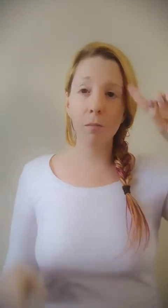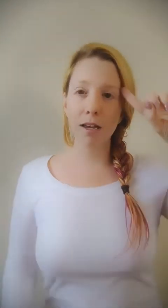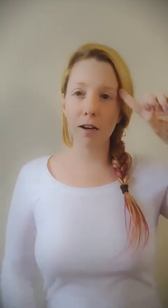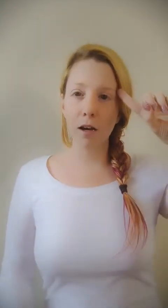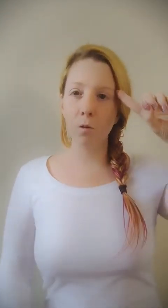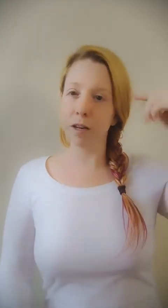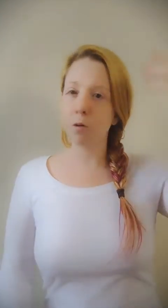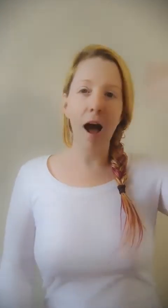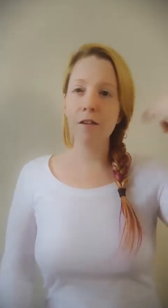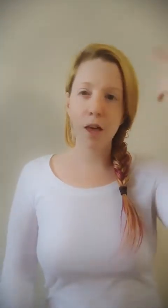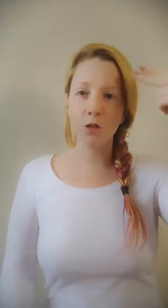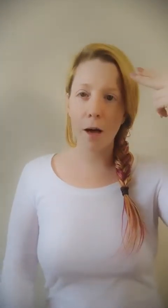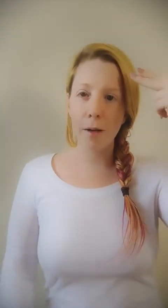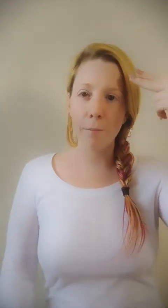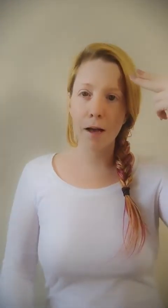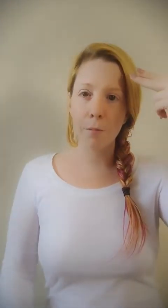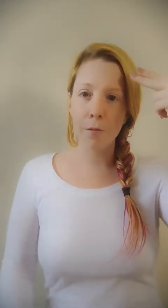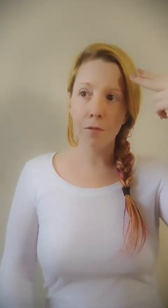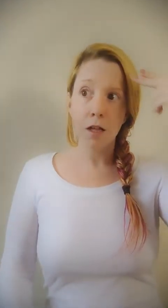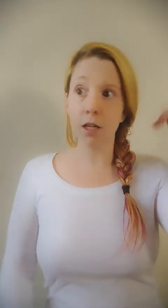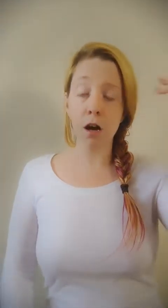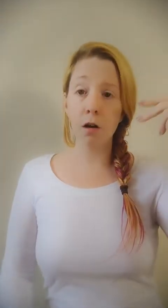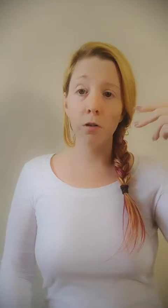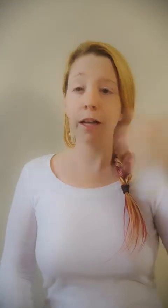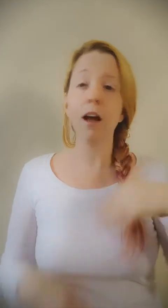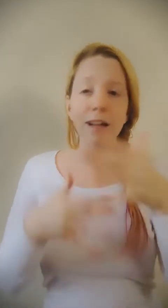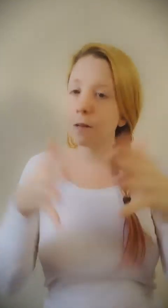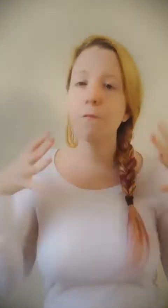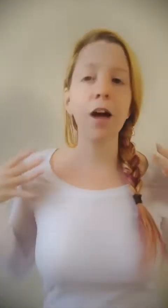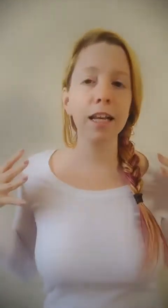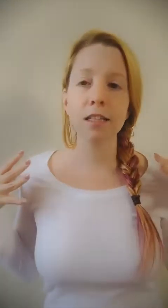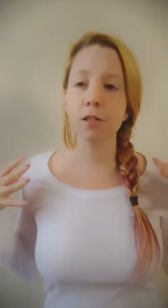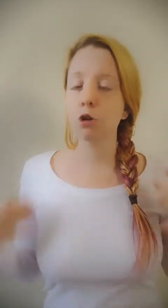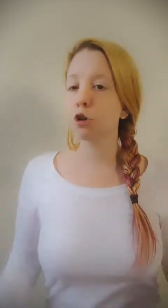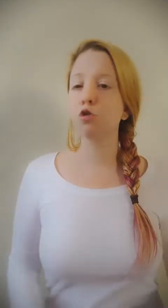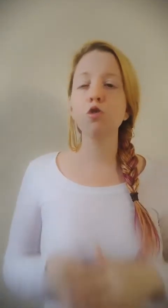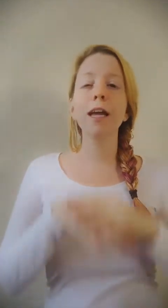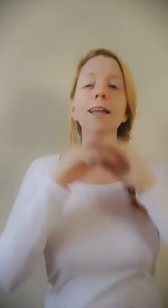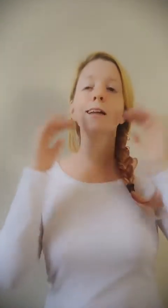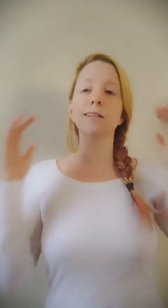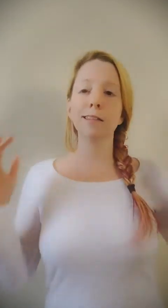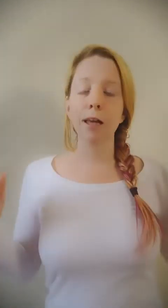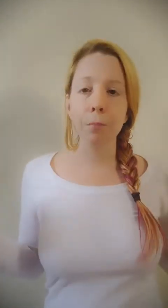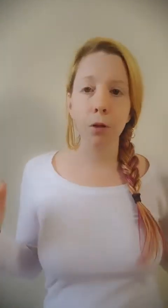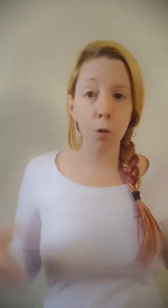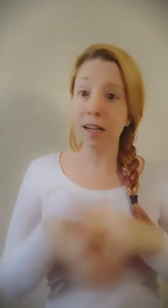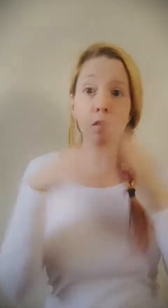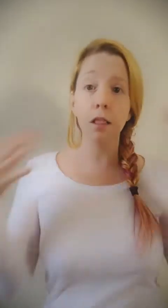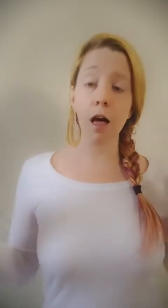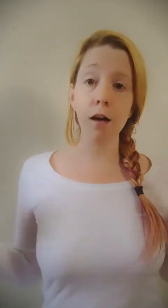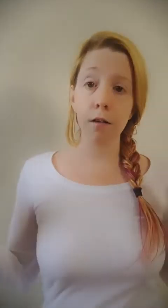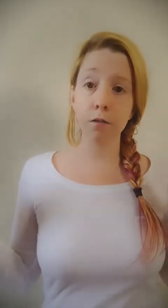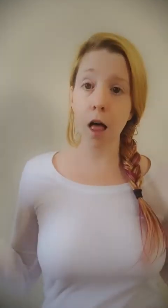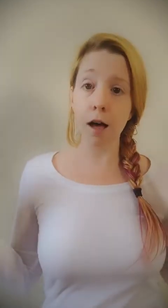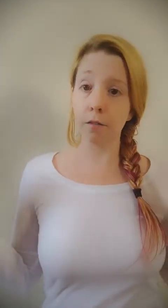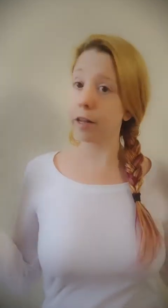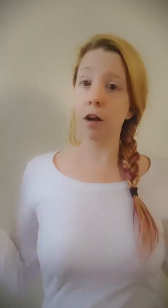am I going to go, when you have that thought pop up, like, no, like, finances are a great example, or even love. Love, like,